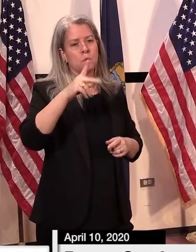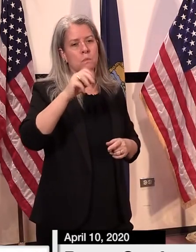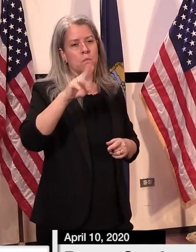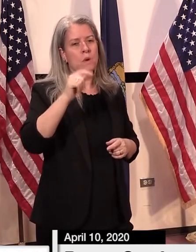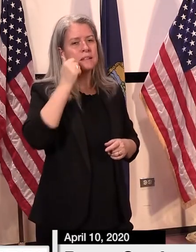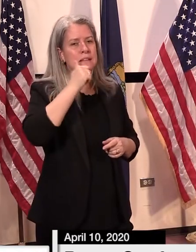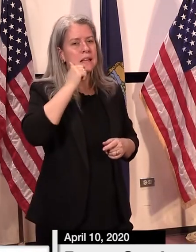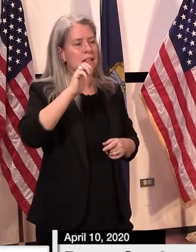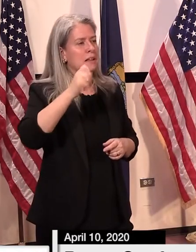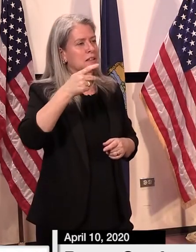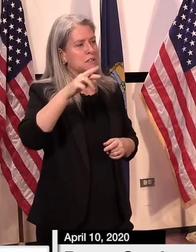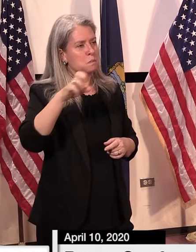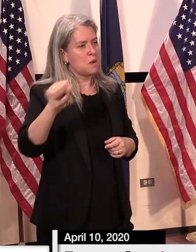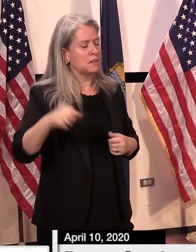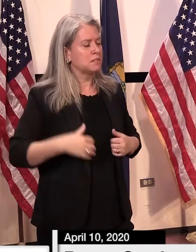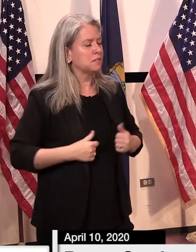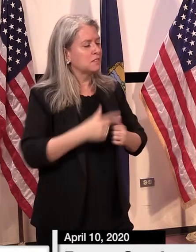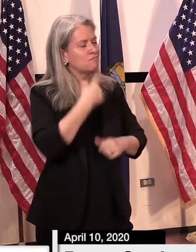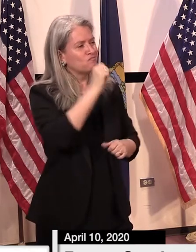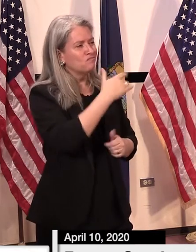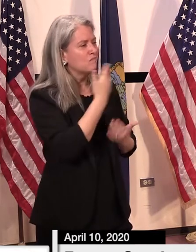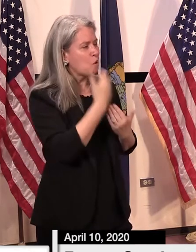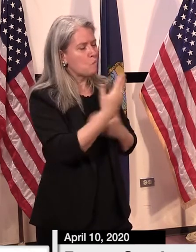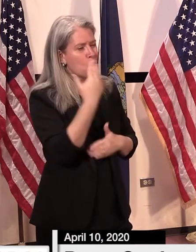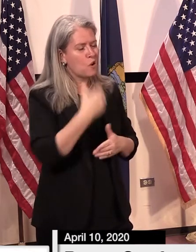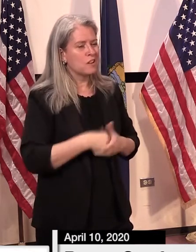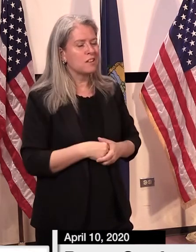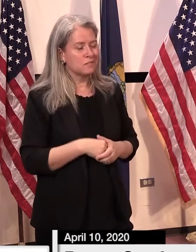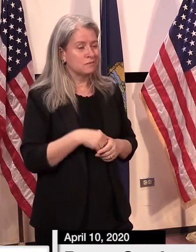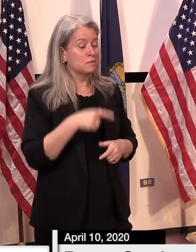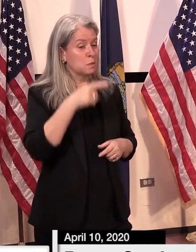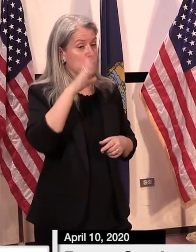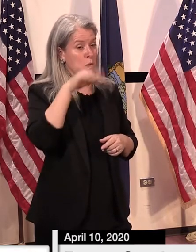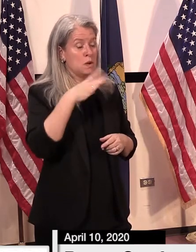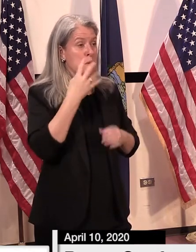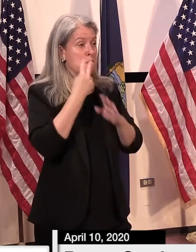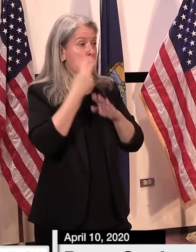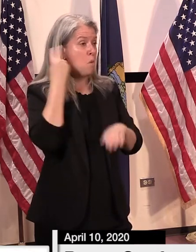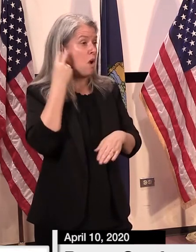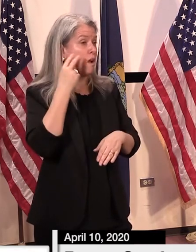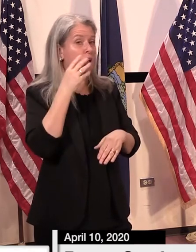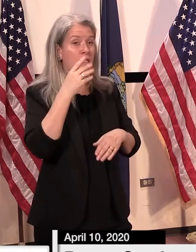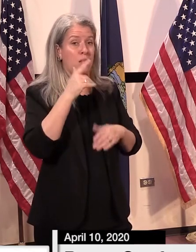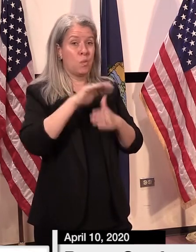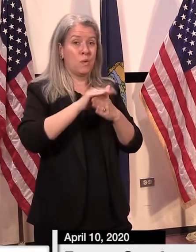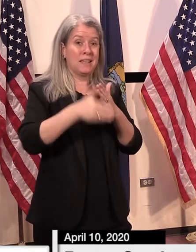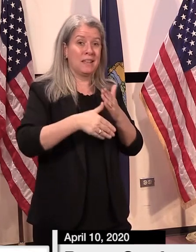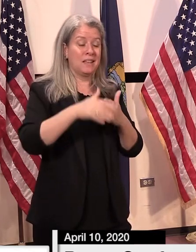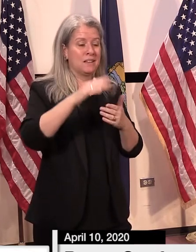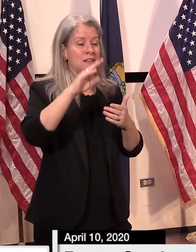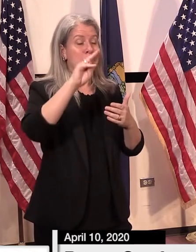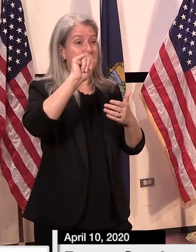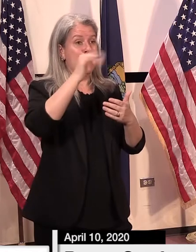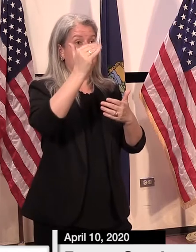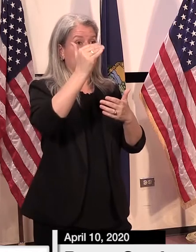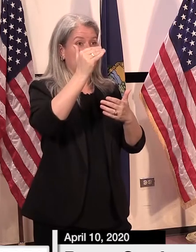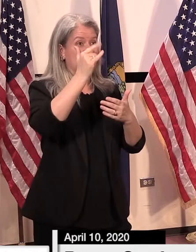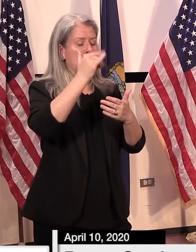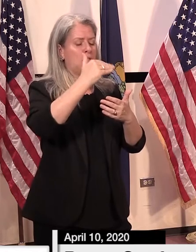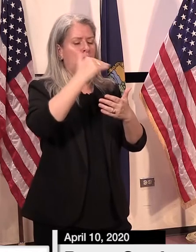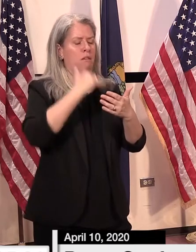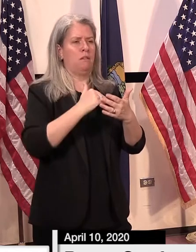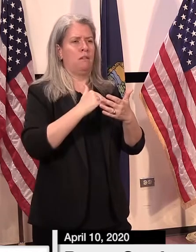Yes, good morning. I'm just wondering, since Memorial Day weekend, only a couple weeks after May 15th, should